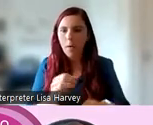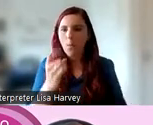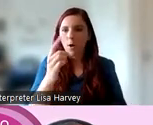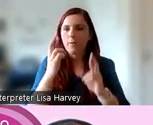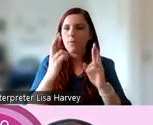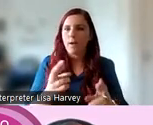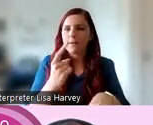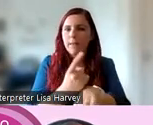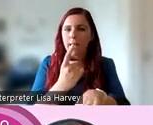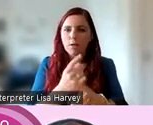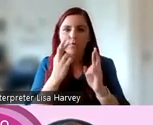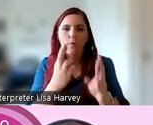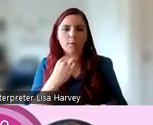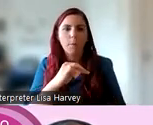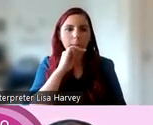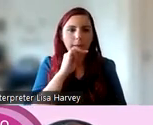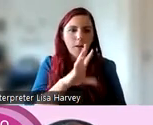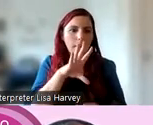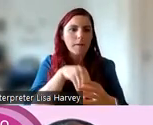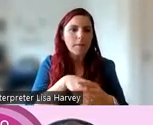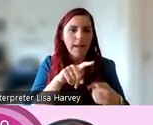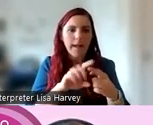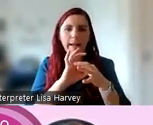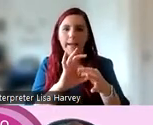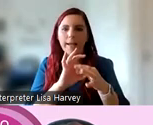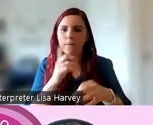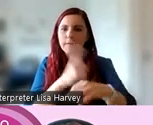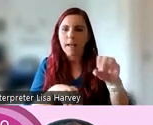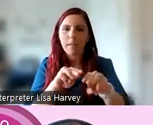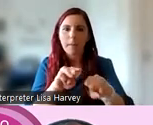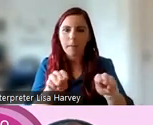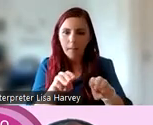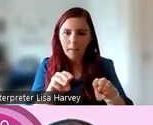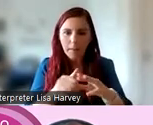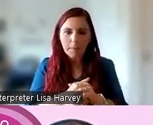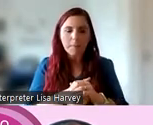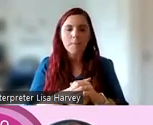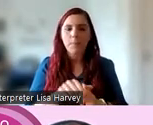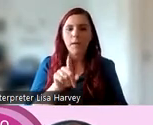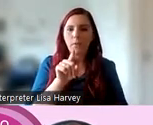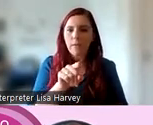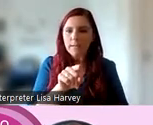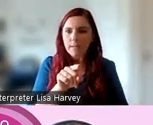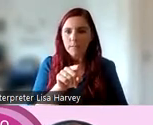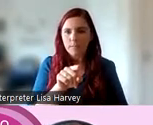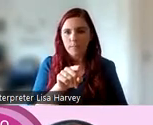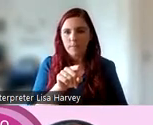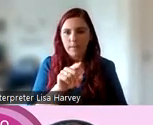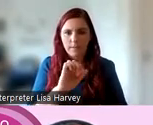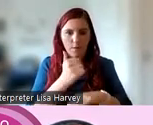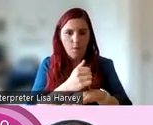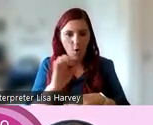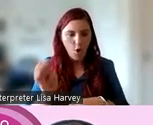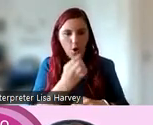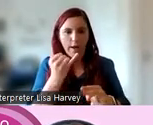is the right to meaningful participation and engagement of disabled people in matters that affects them. This is set out early in the